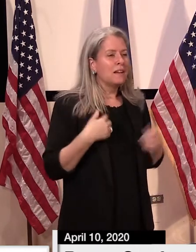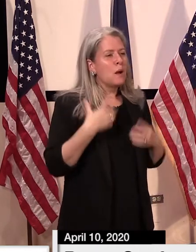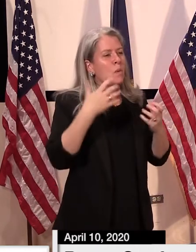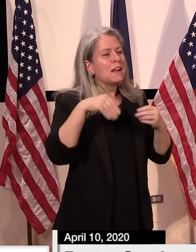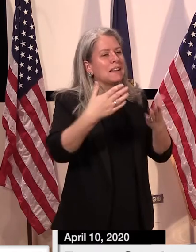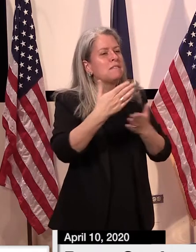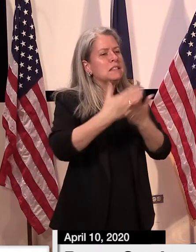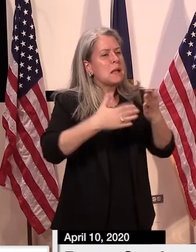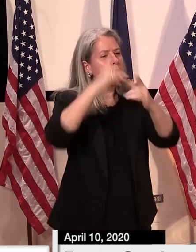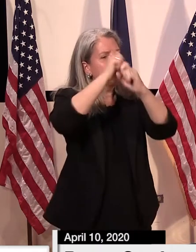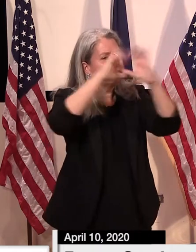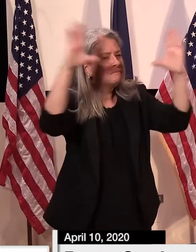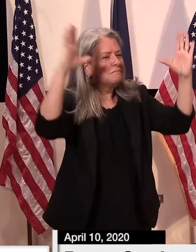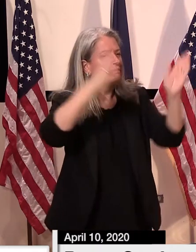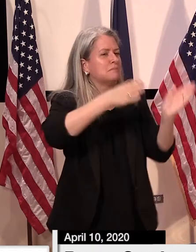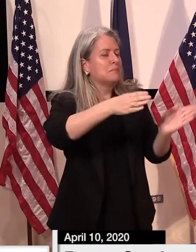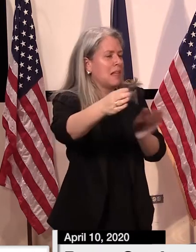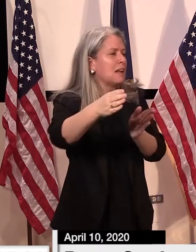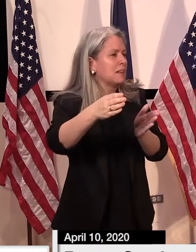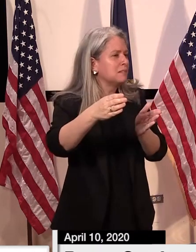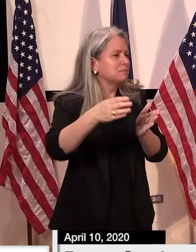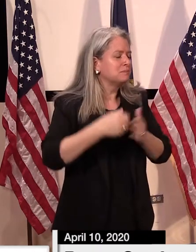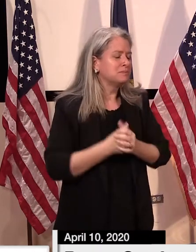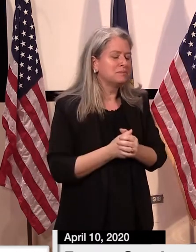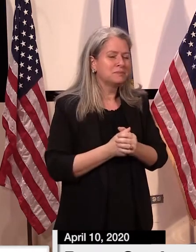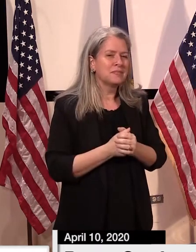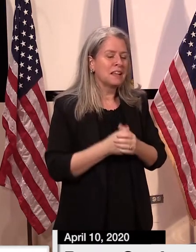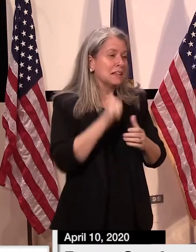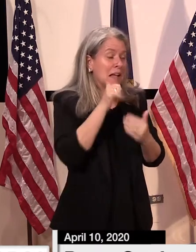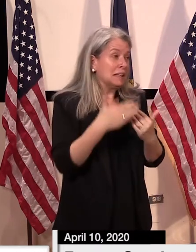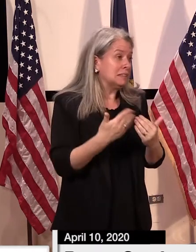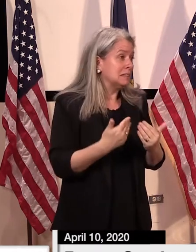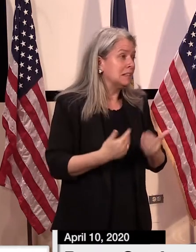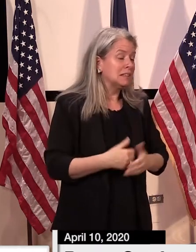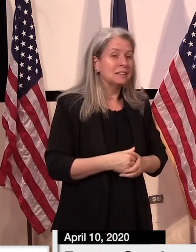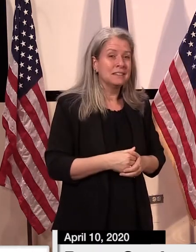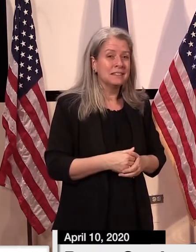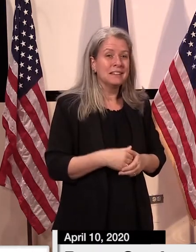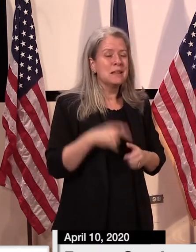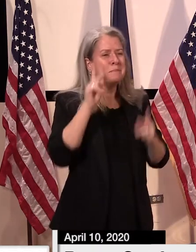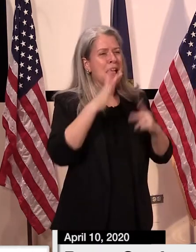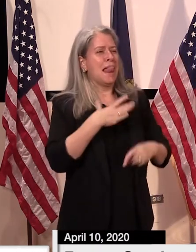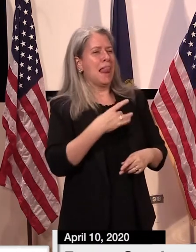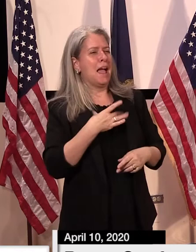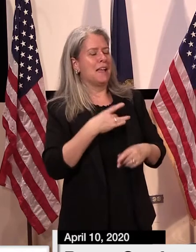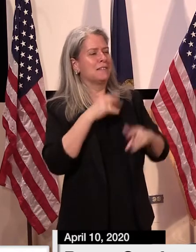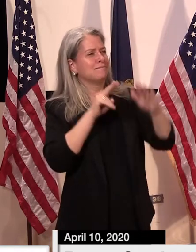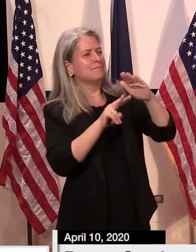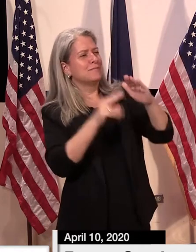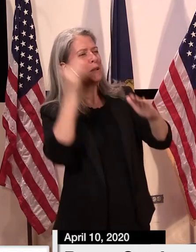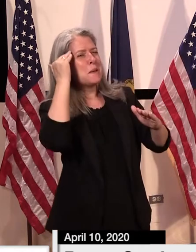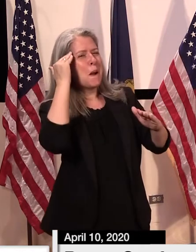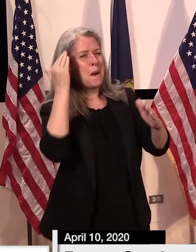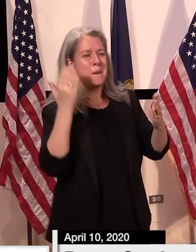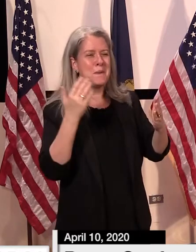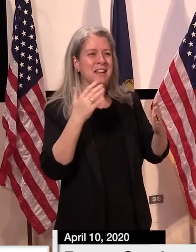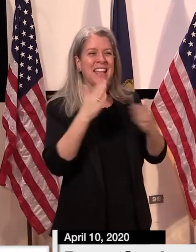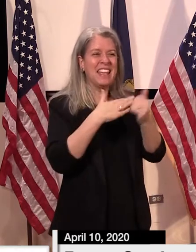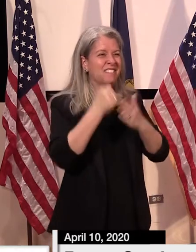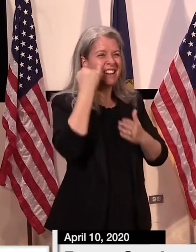what we're doing. I think part of the challenge that we all face is we like certainty. We like to know what's going on, good, bad, or indifferent.